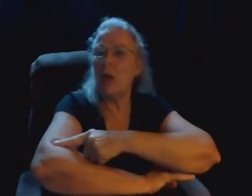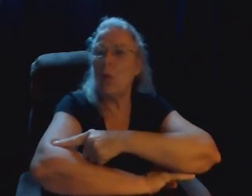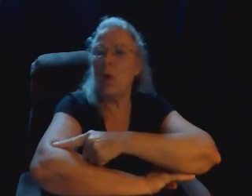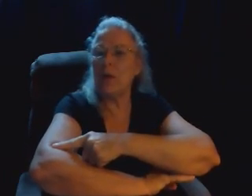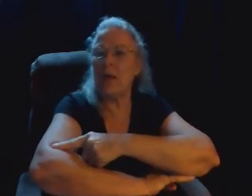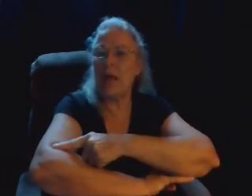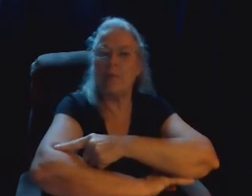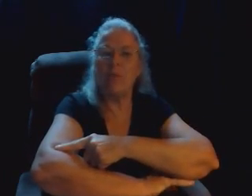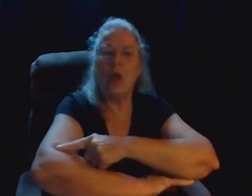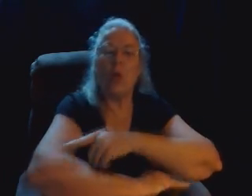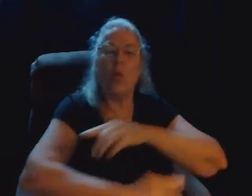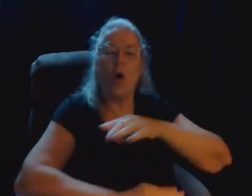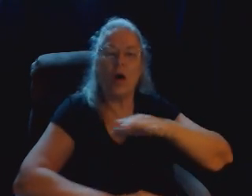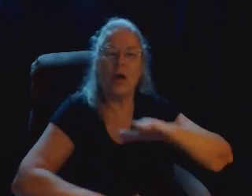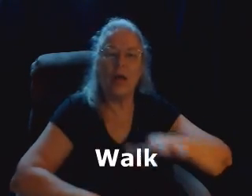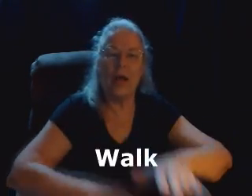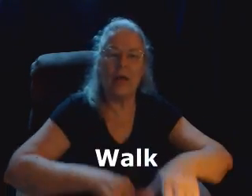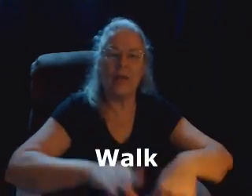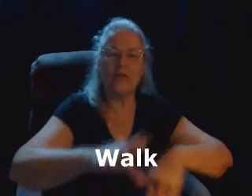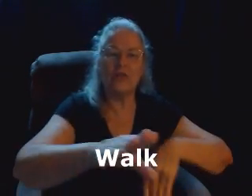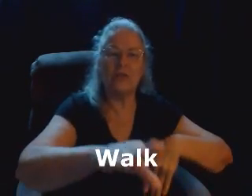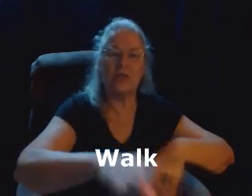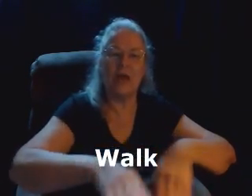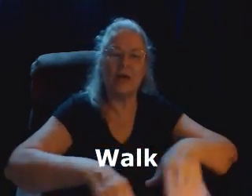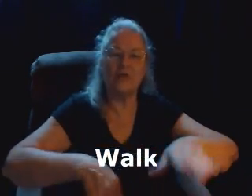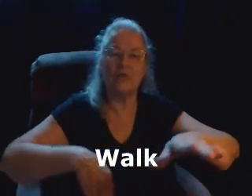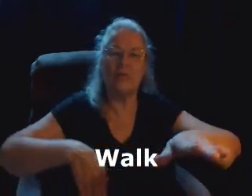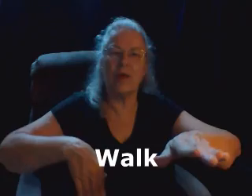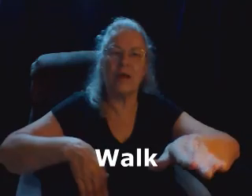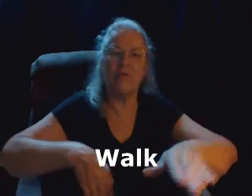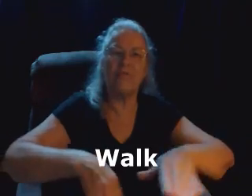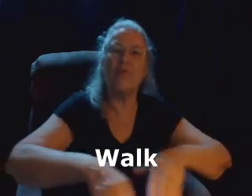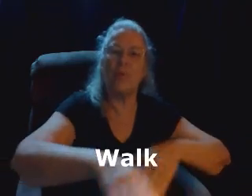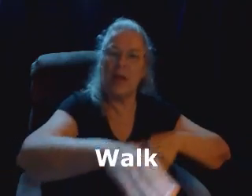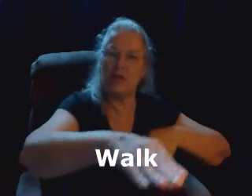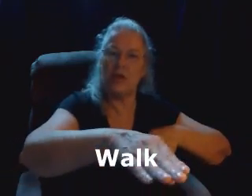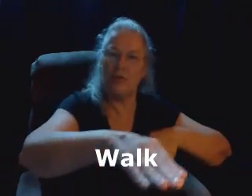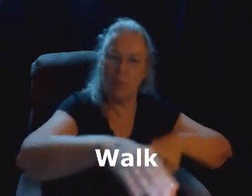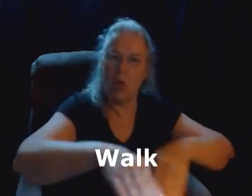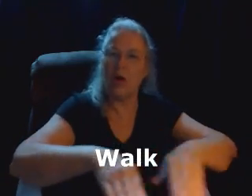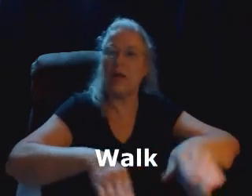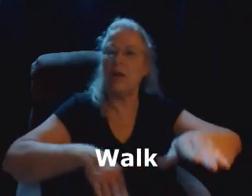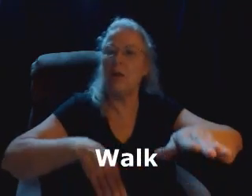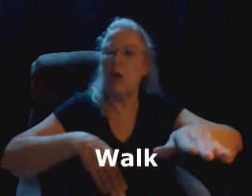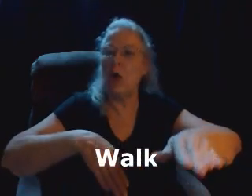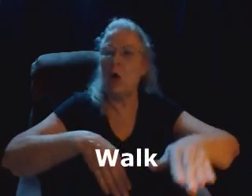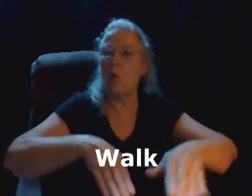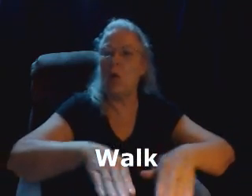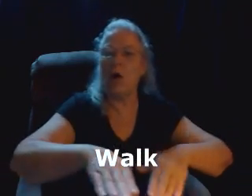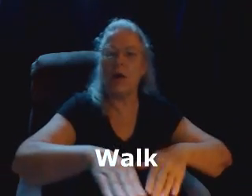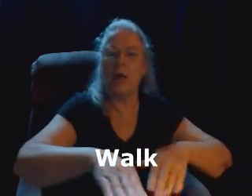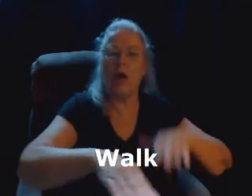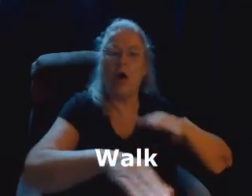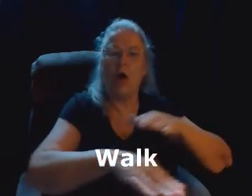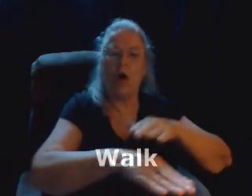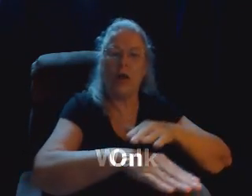One day, walk, and that's just the natural kind of formation of walking. Walk, on,